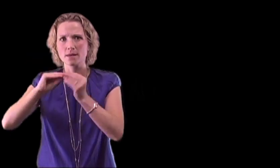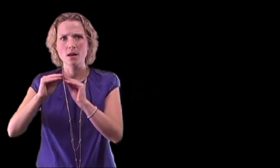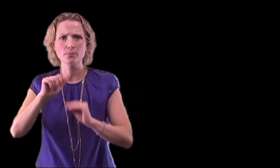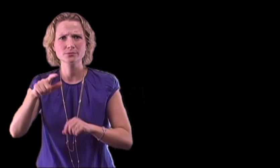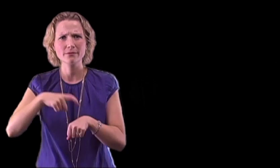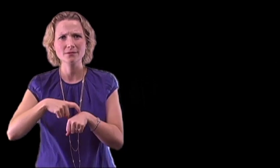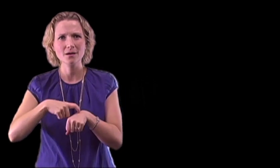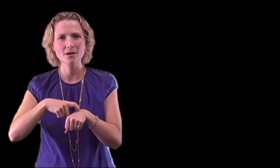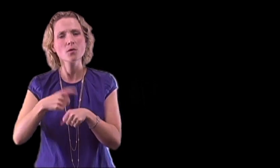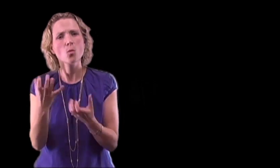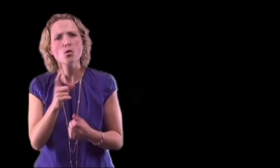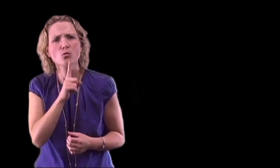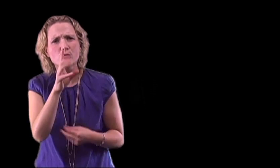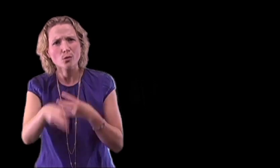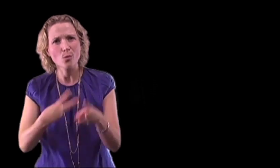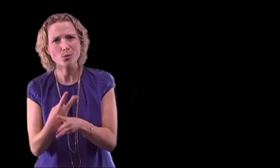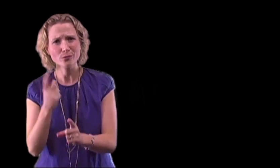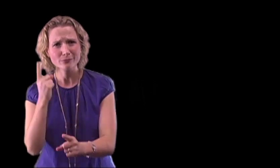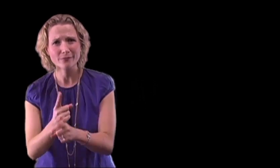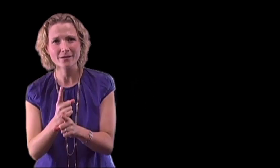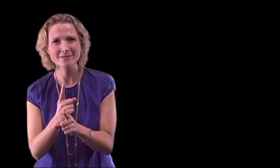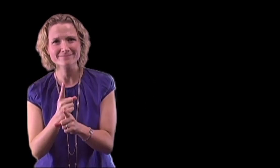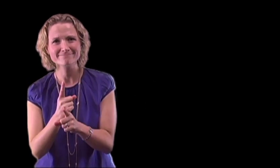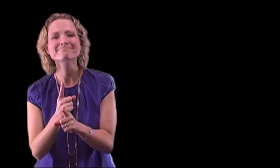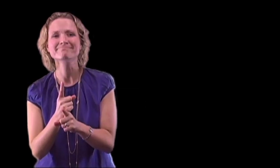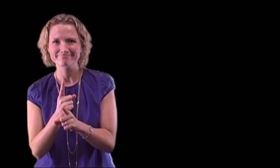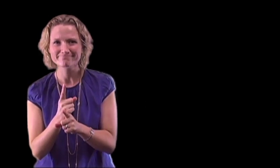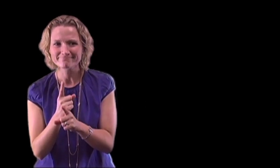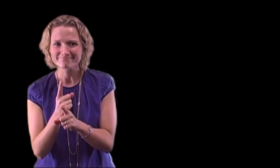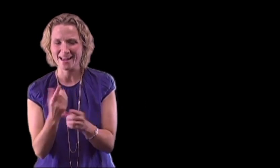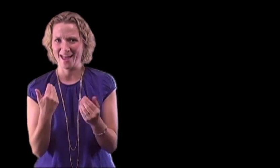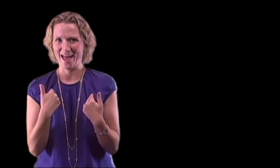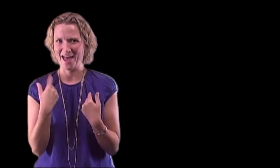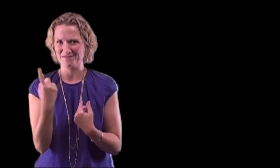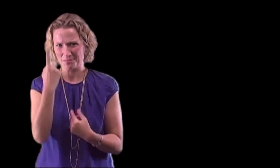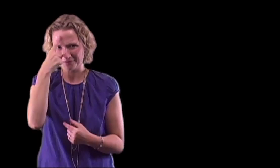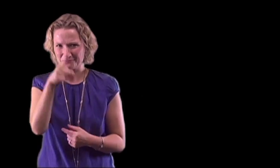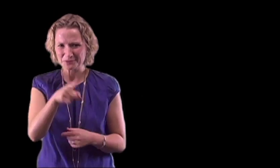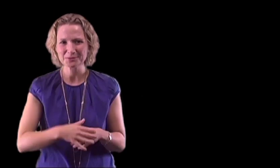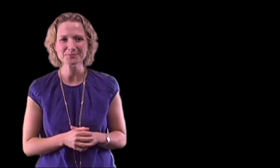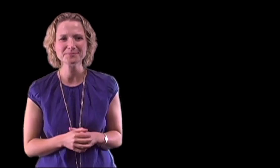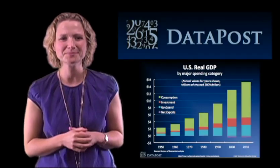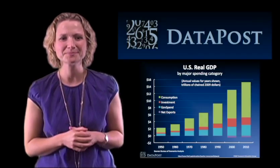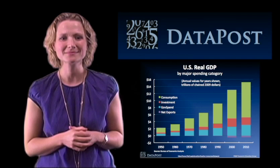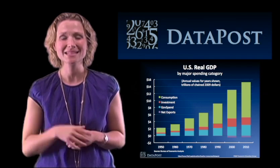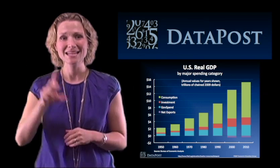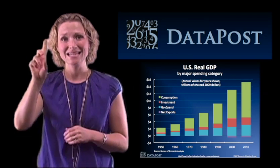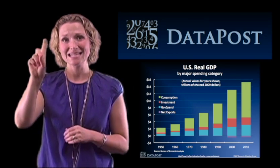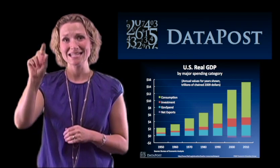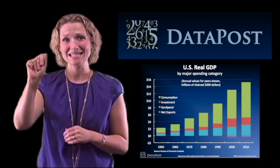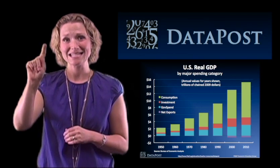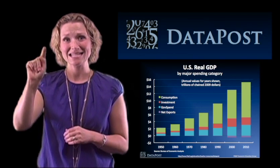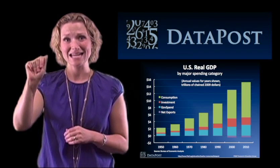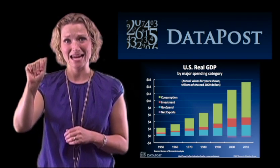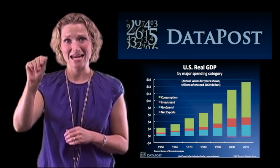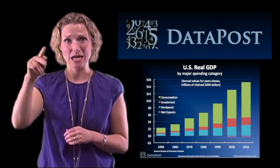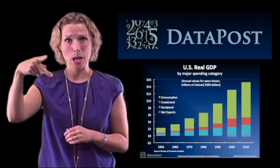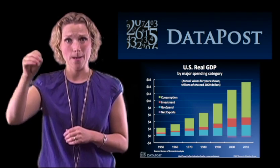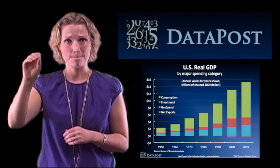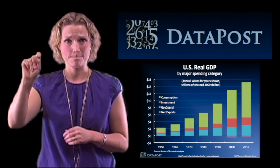want to have to be coming up with the numbers all the time. We want real-world information, right? Well, I have something for you. It's called data posts.